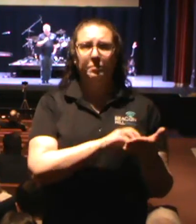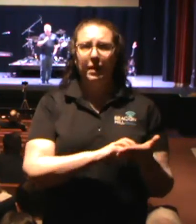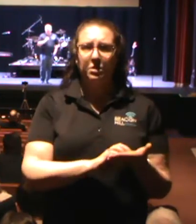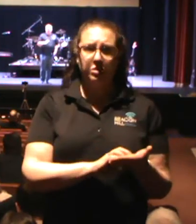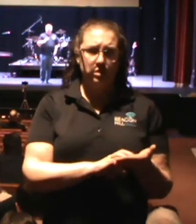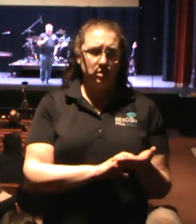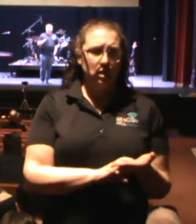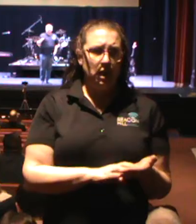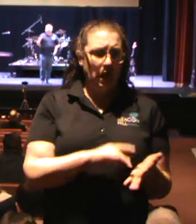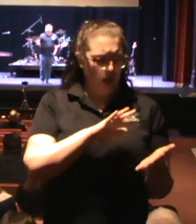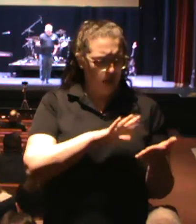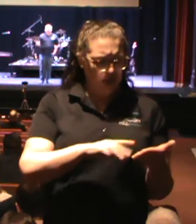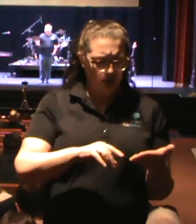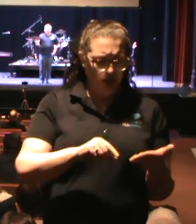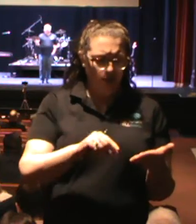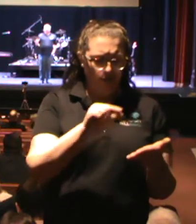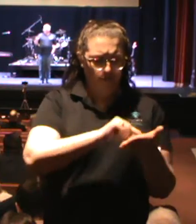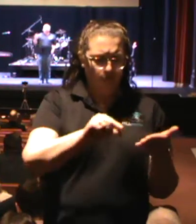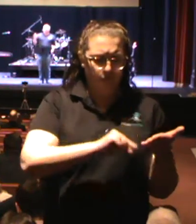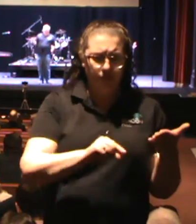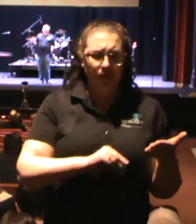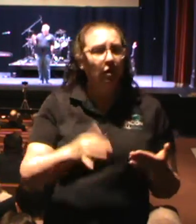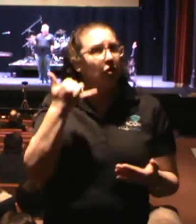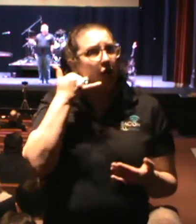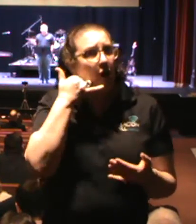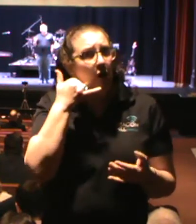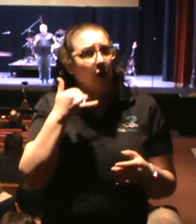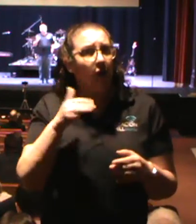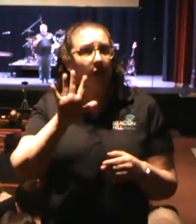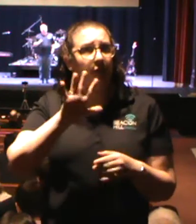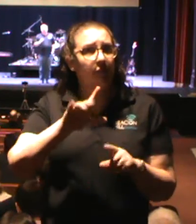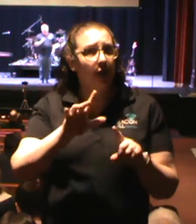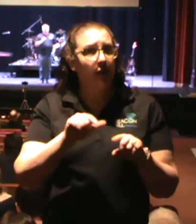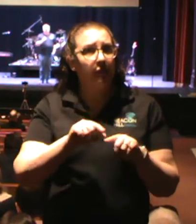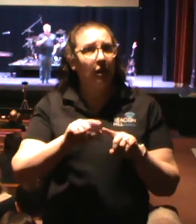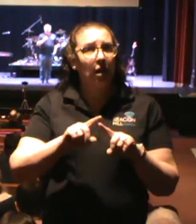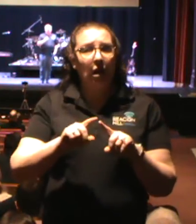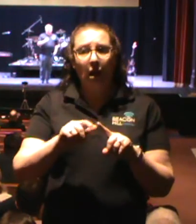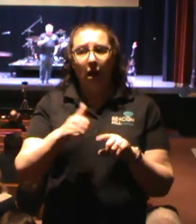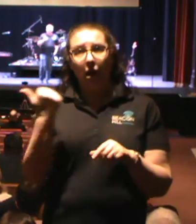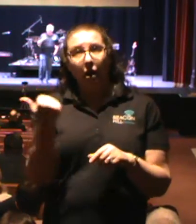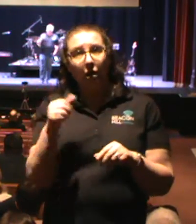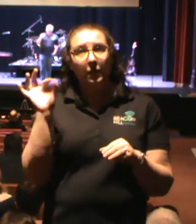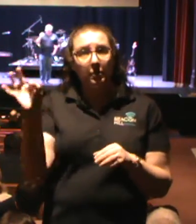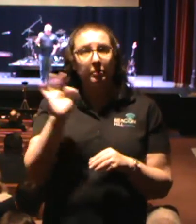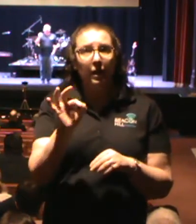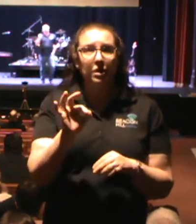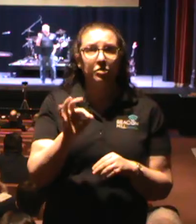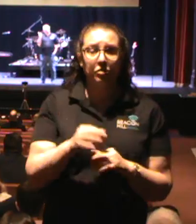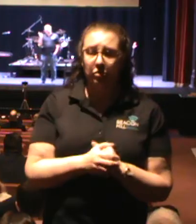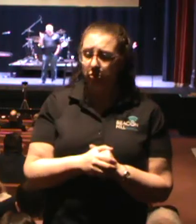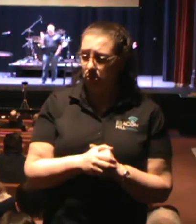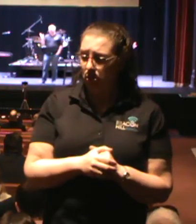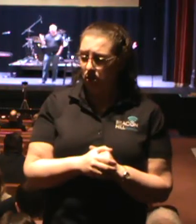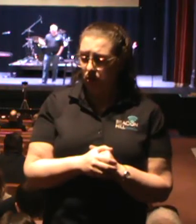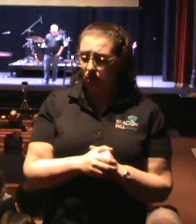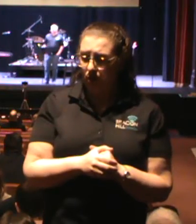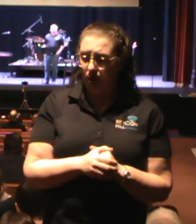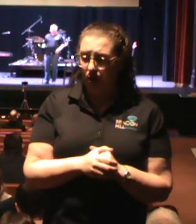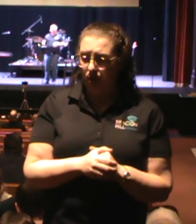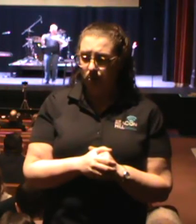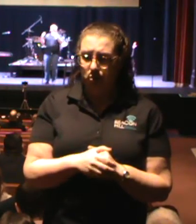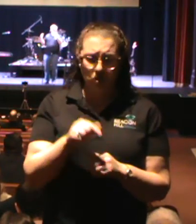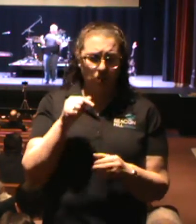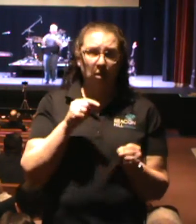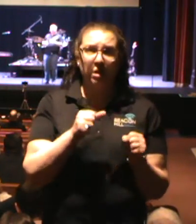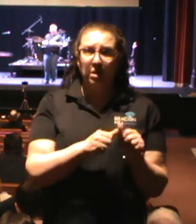talked to at least five other pastors about this passage. Because there's some things in this passage that can be controversial.